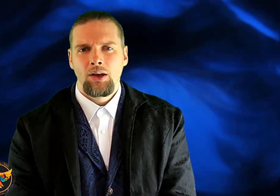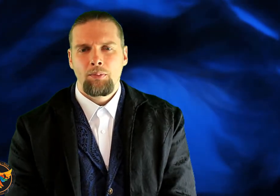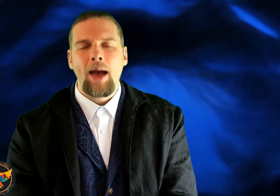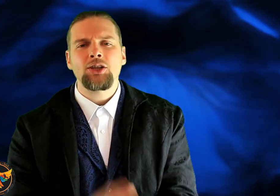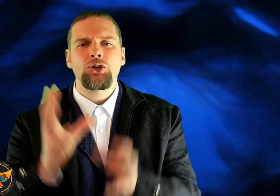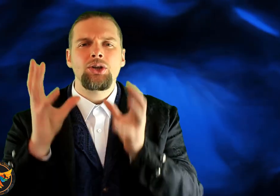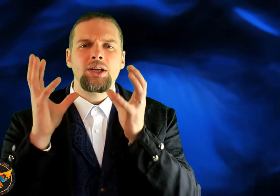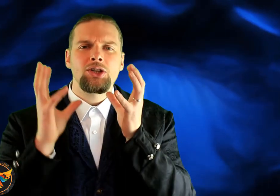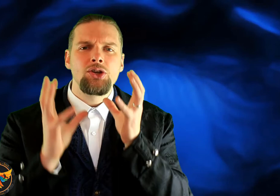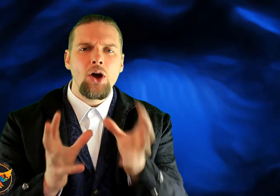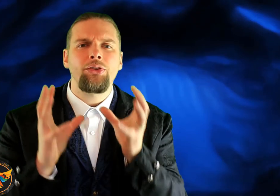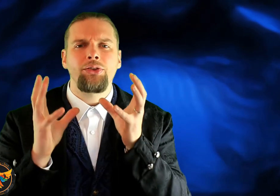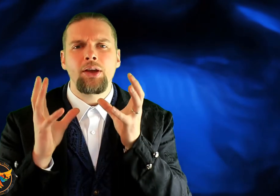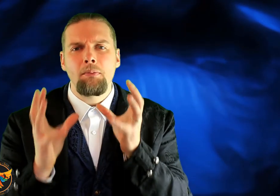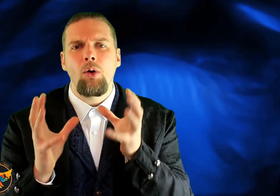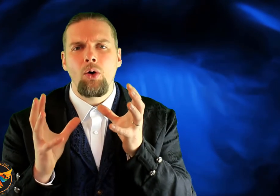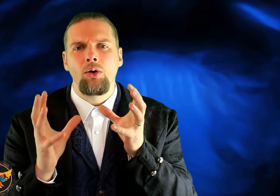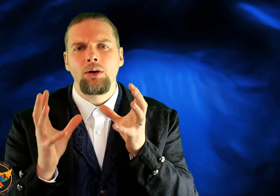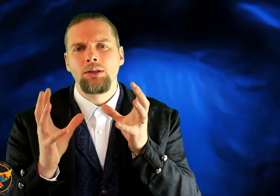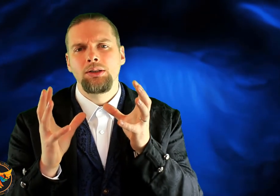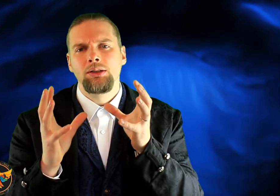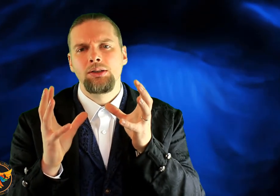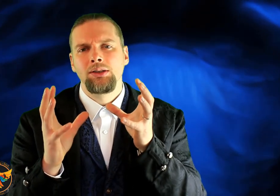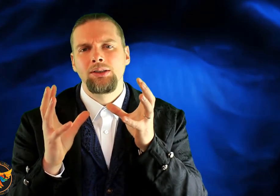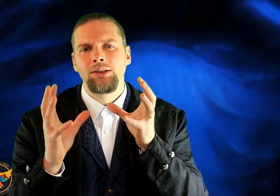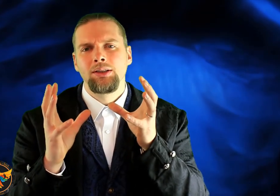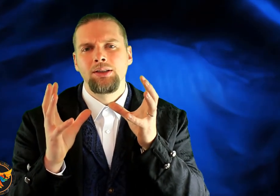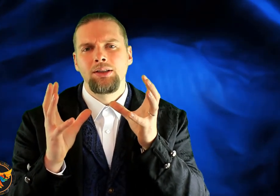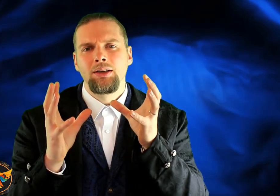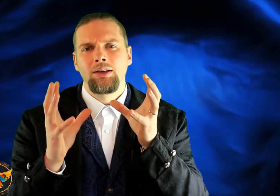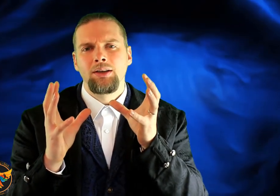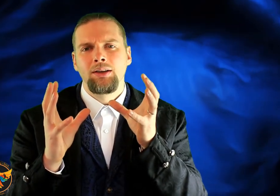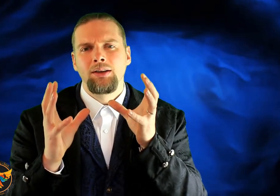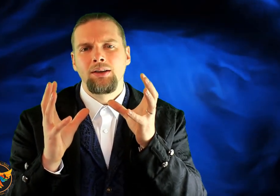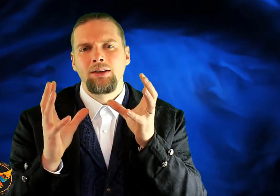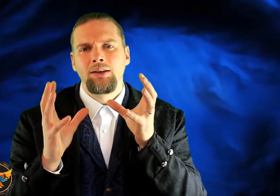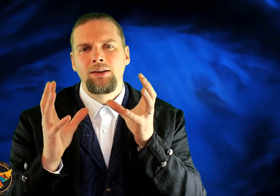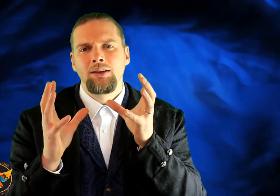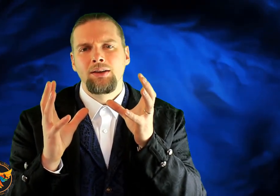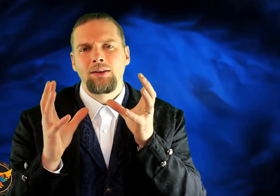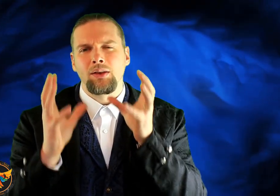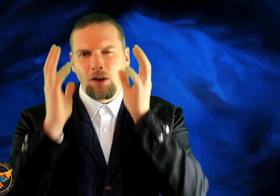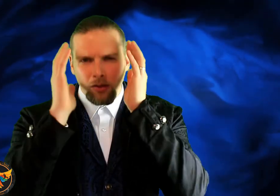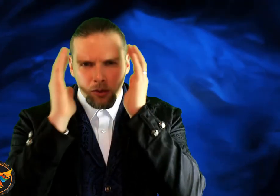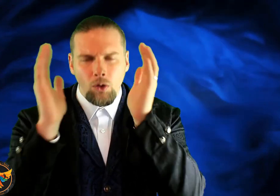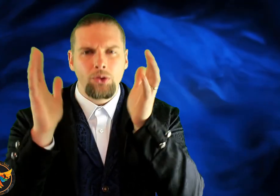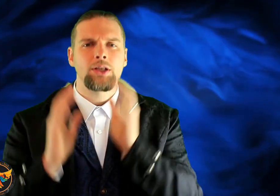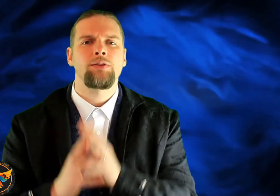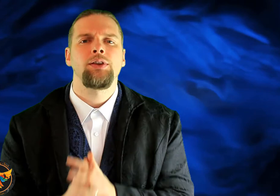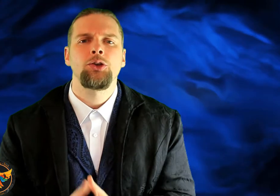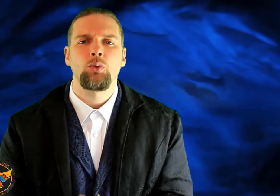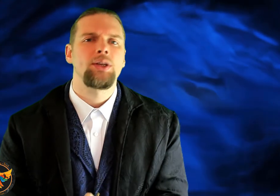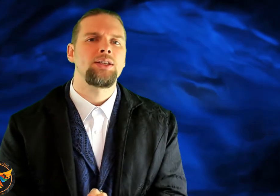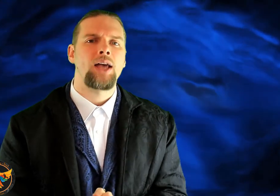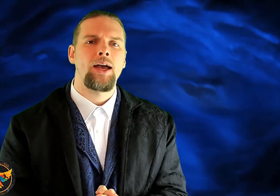Passion is nothing more than a thought that's flooded with desire.